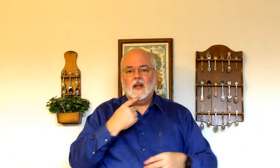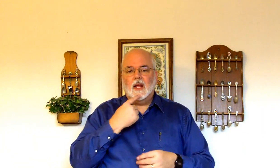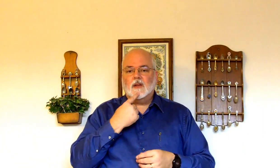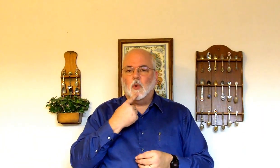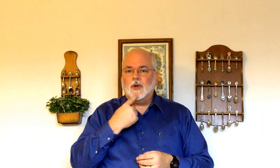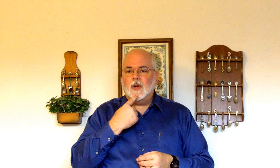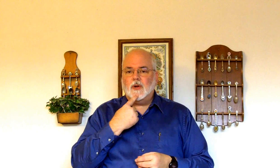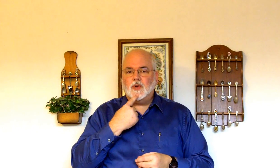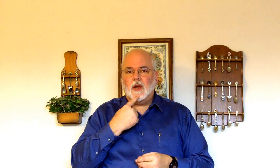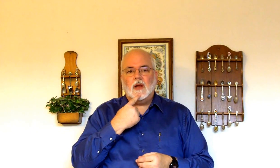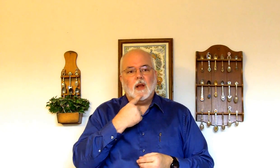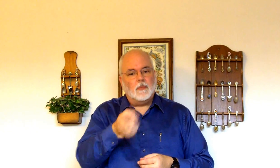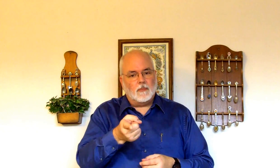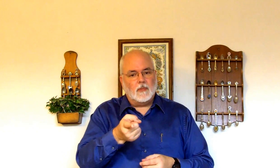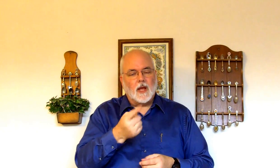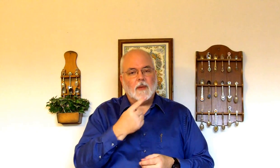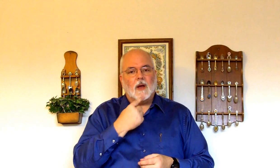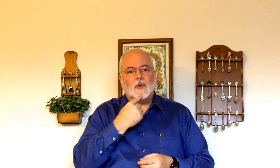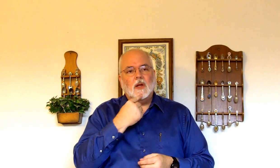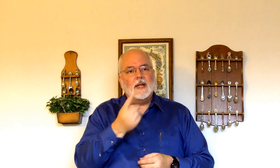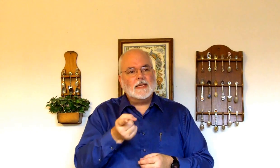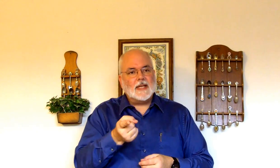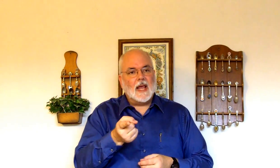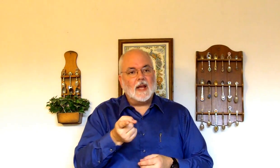Point to your chin. come out. Said.